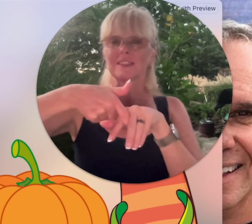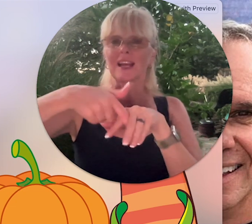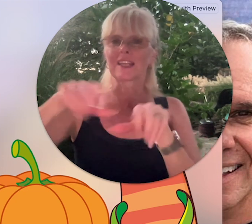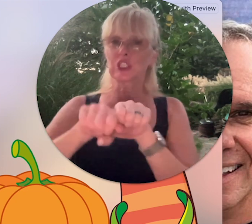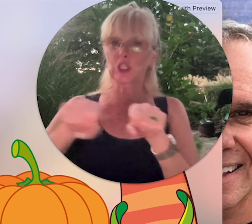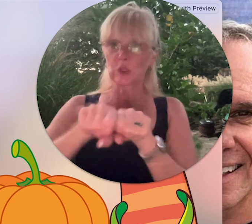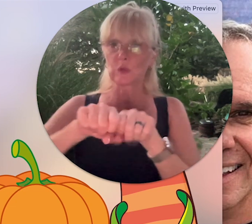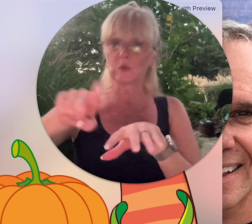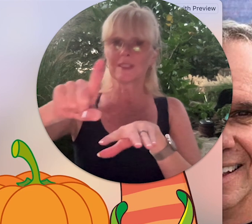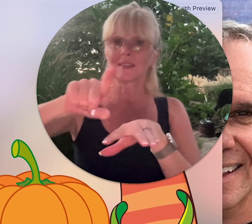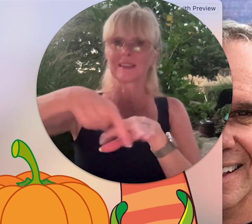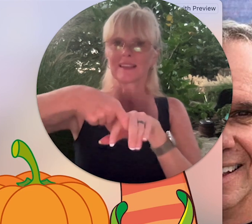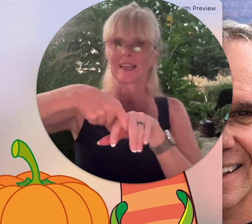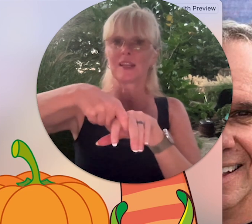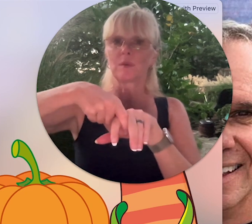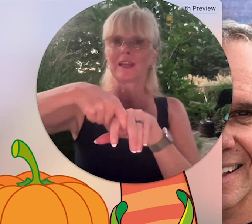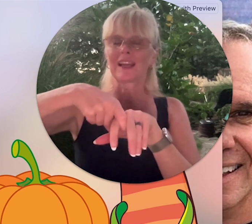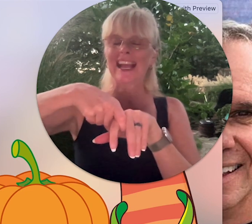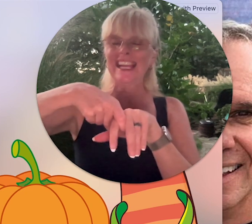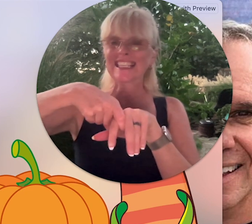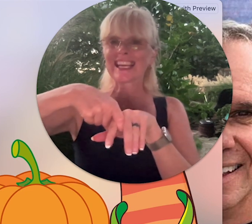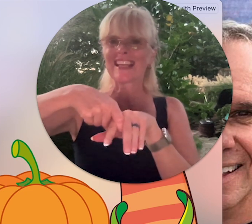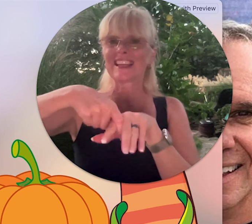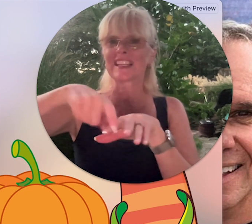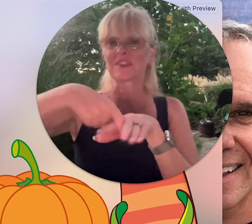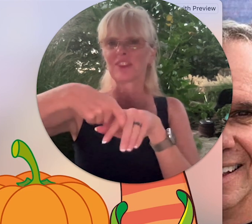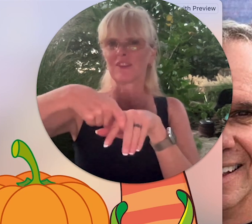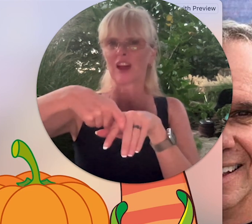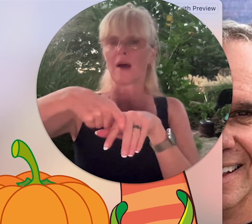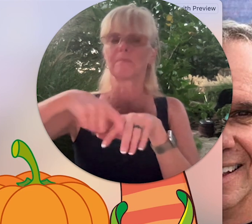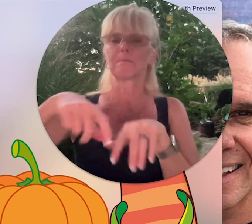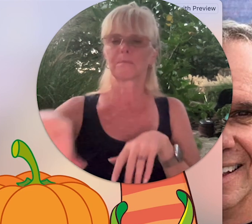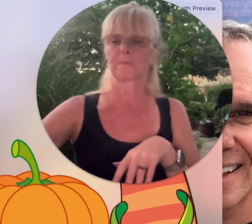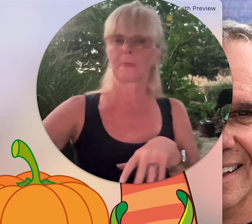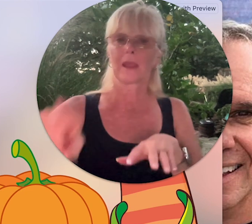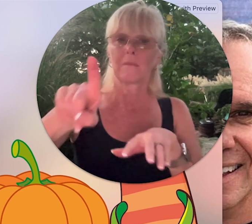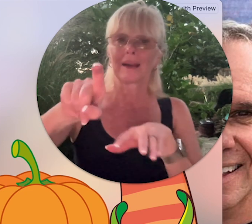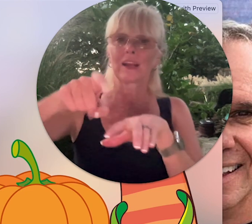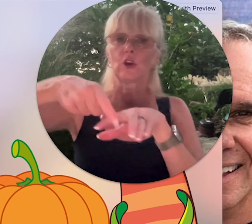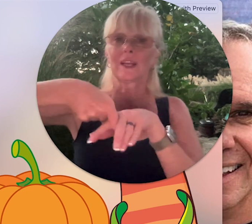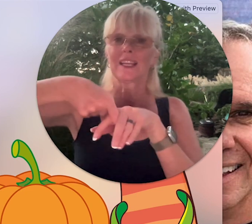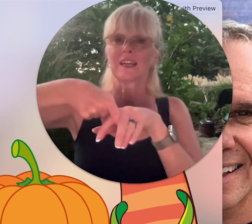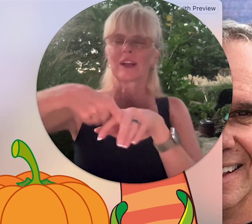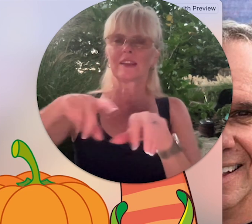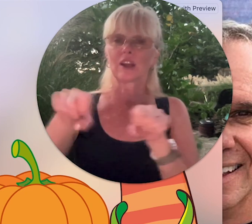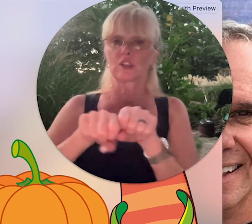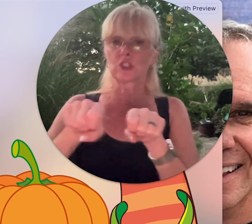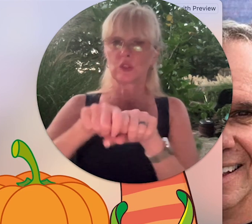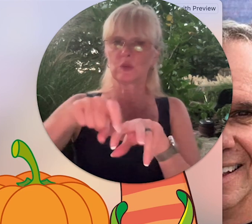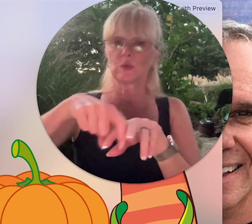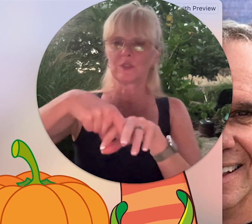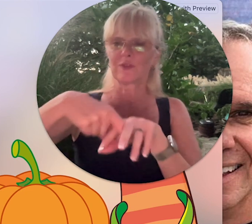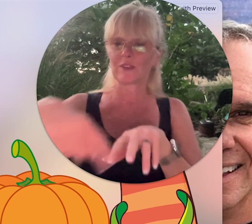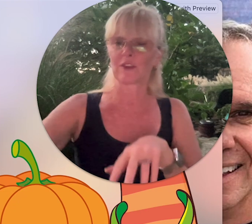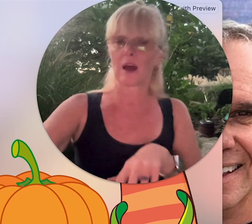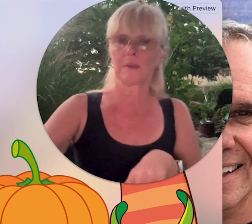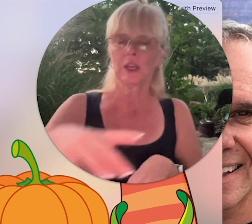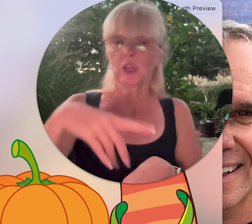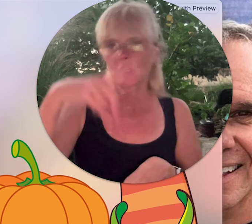like it's shoes and then we indicate that it's a flip-flop by hooking it right there shoes flip-flop you could